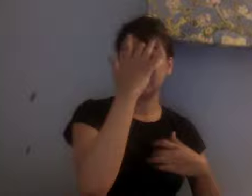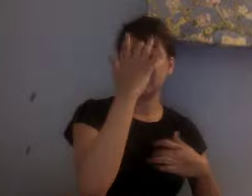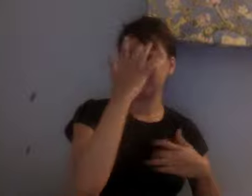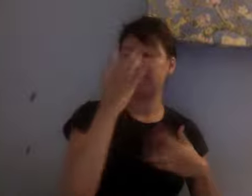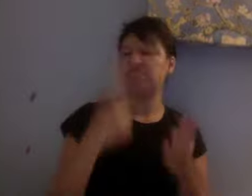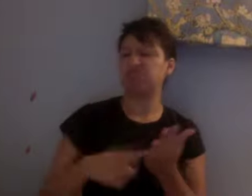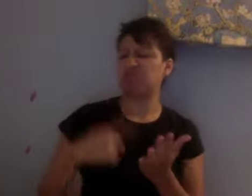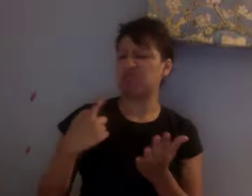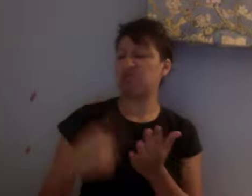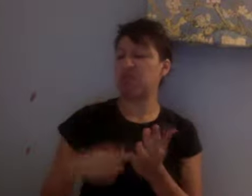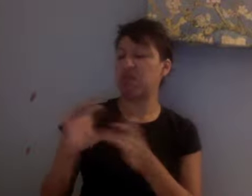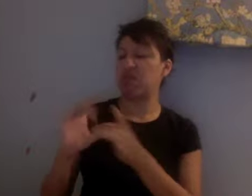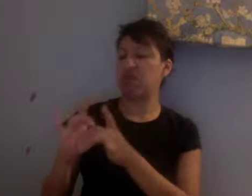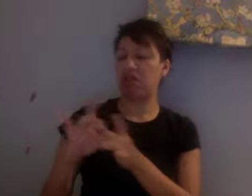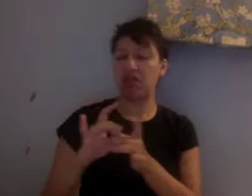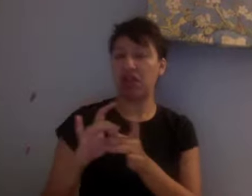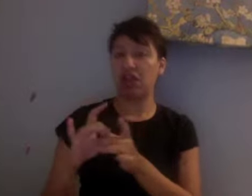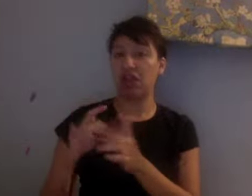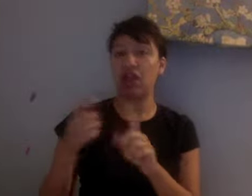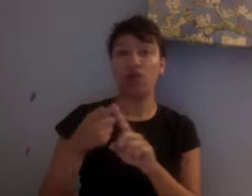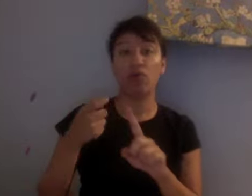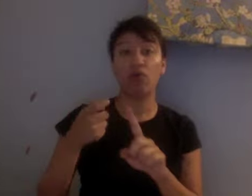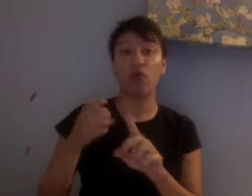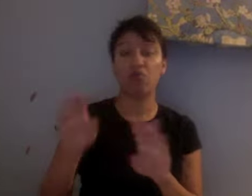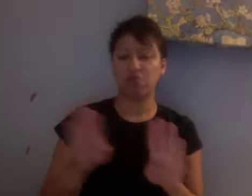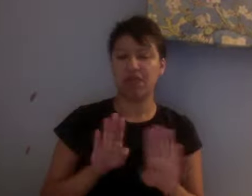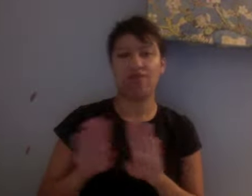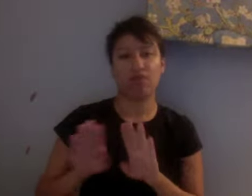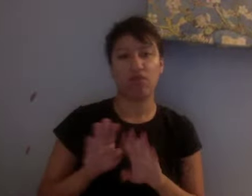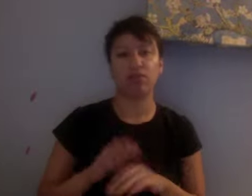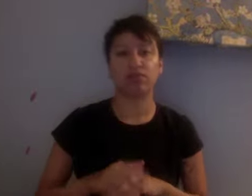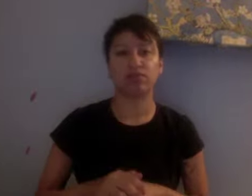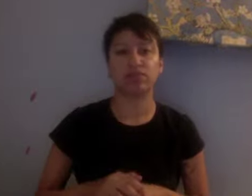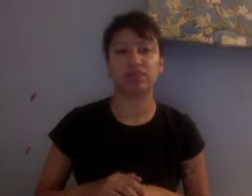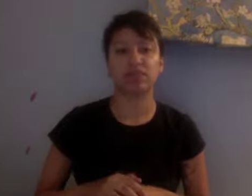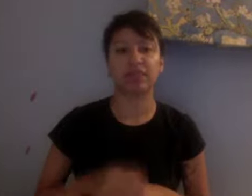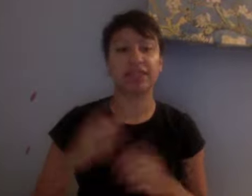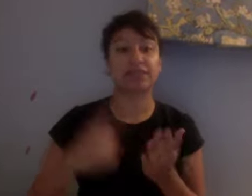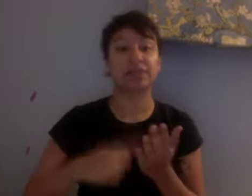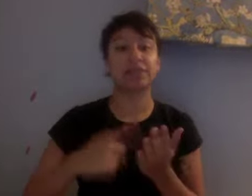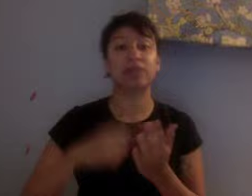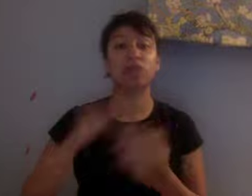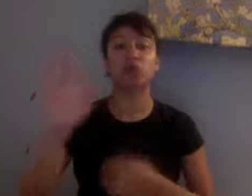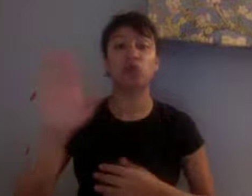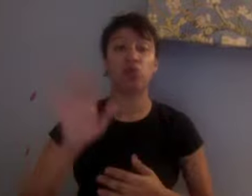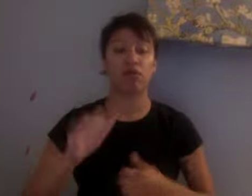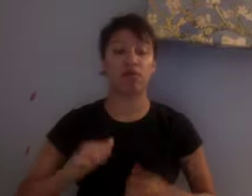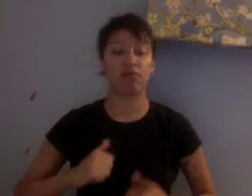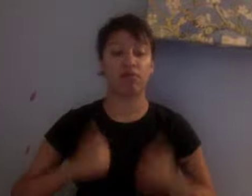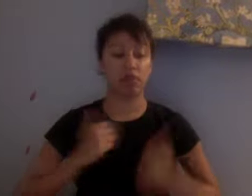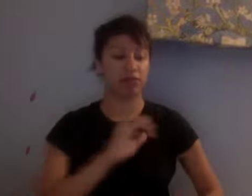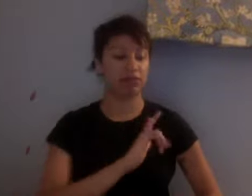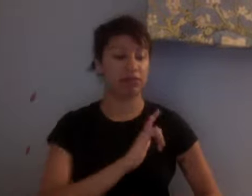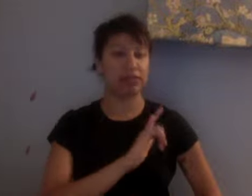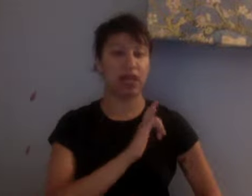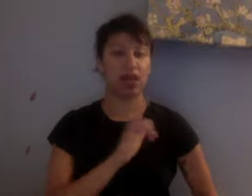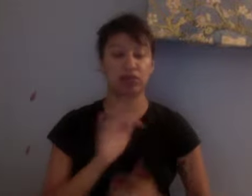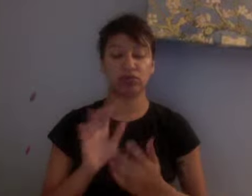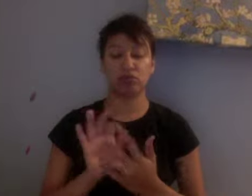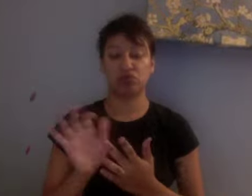behaviorally related. The idea that lifestyle choices play a part in how our physiological health